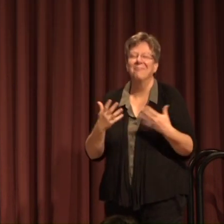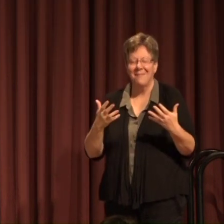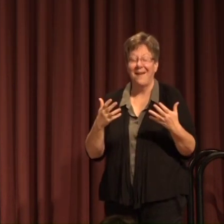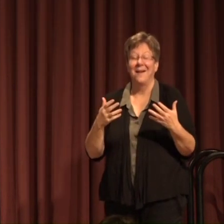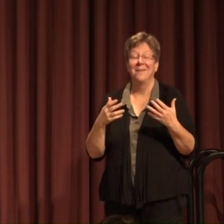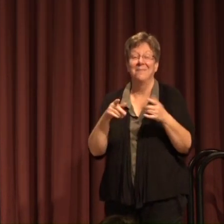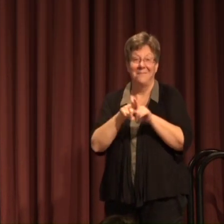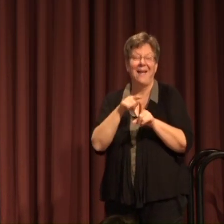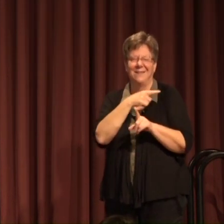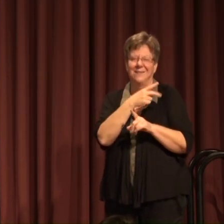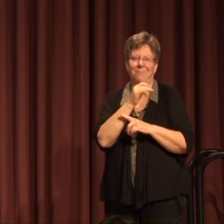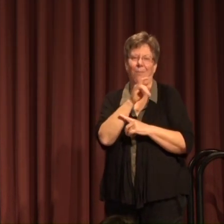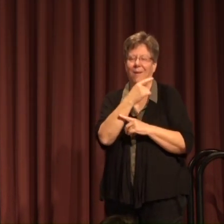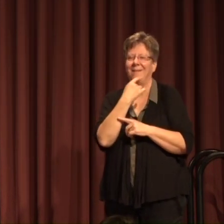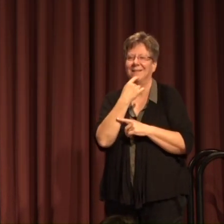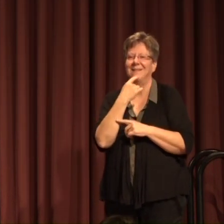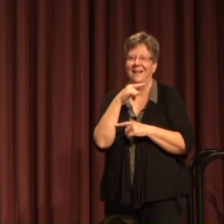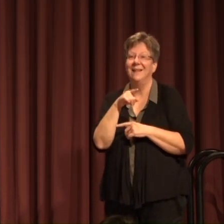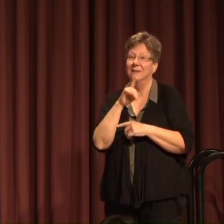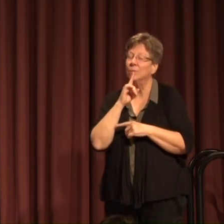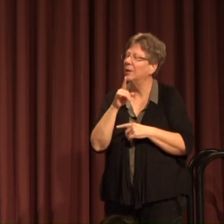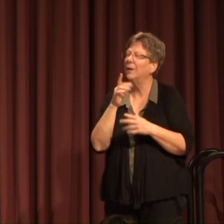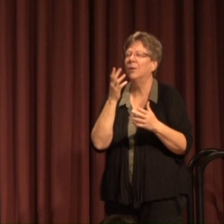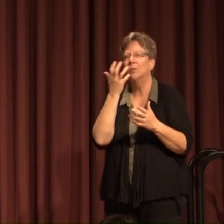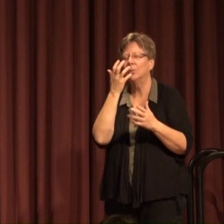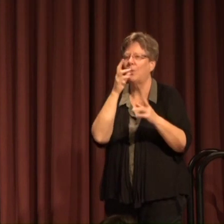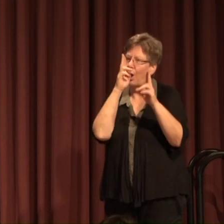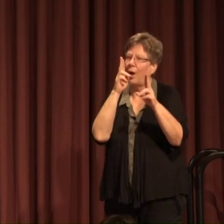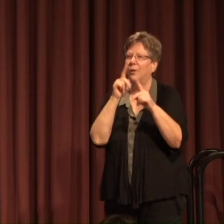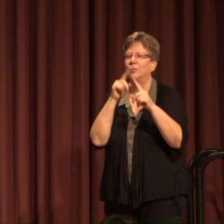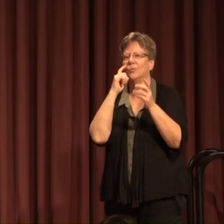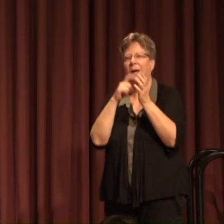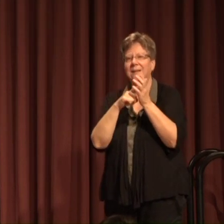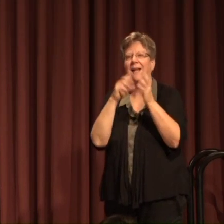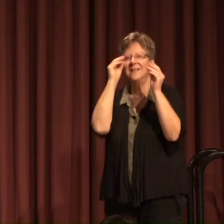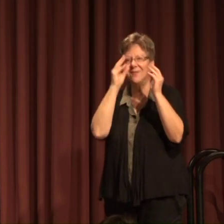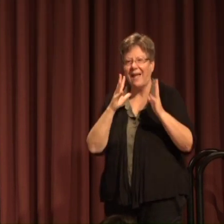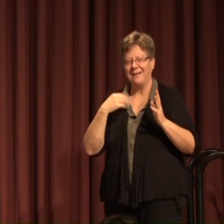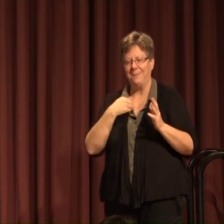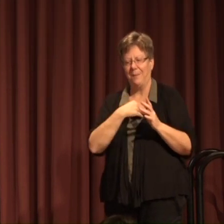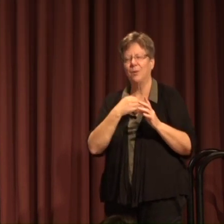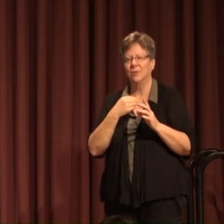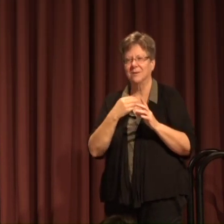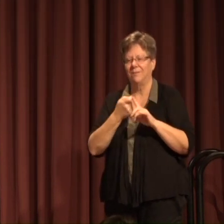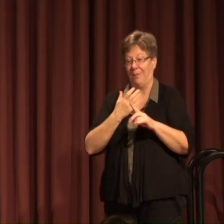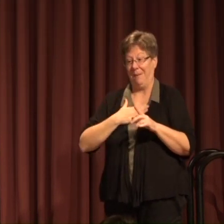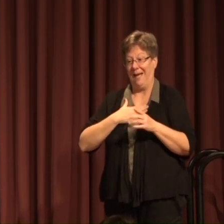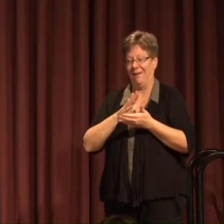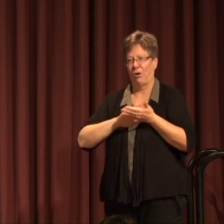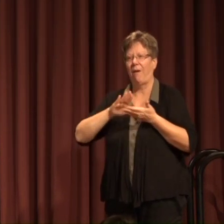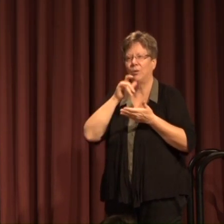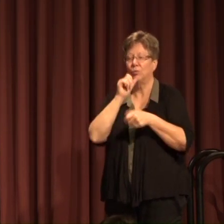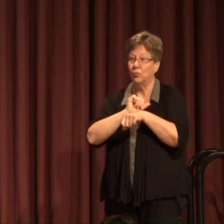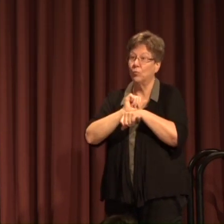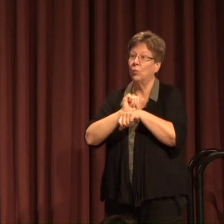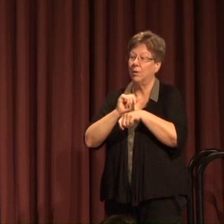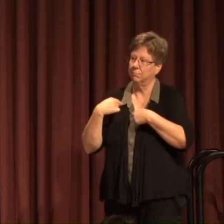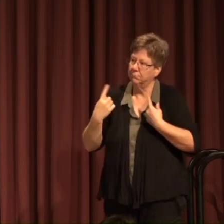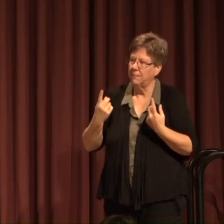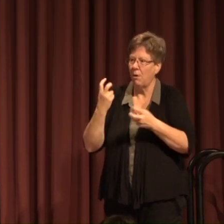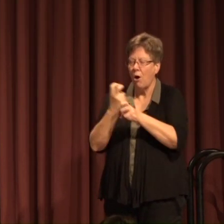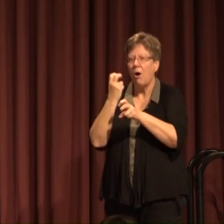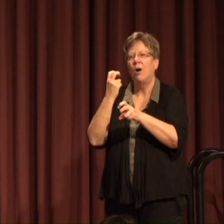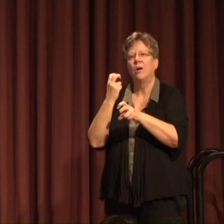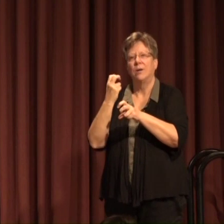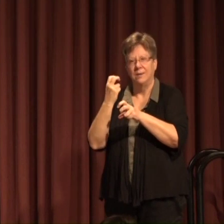as as Paul noted it's it's a distinct honor to to recognize faculty members from my college who've worked hard and